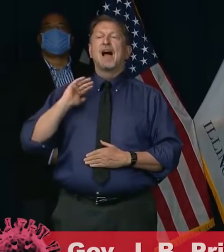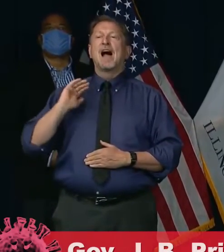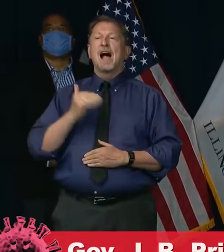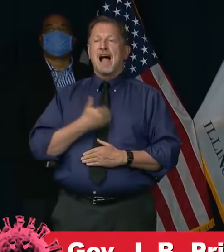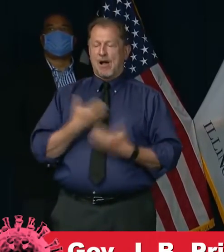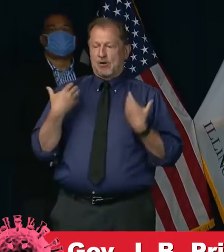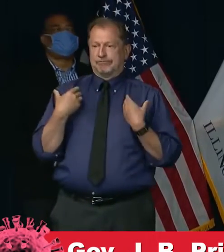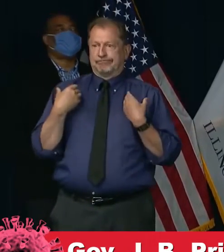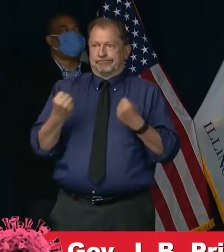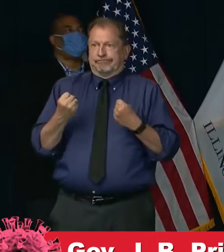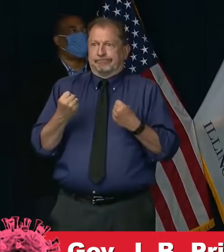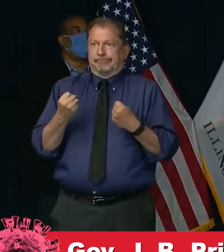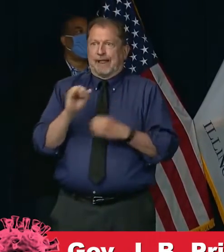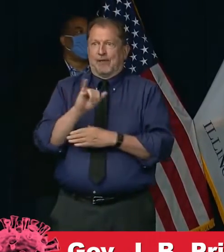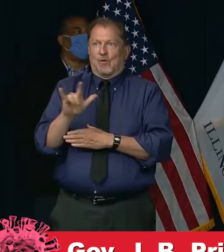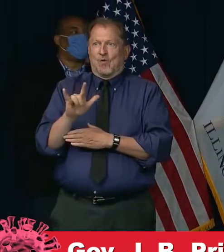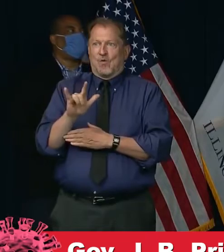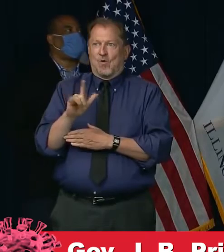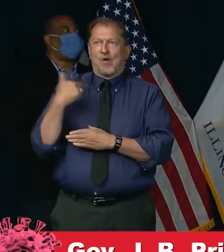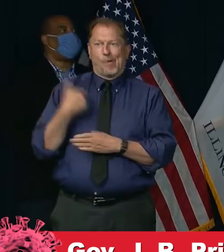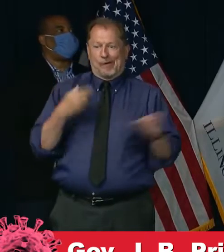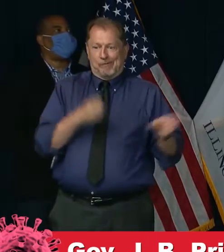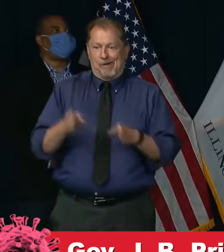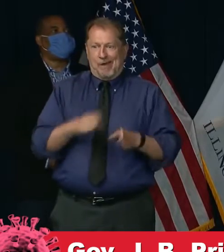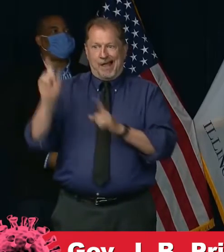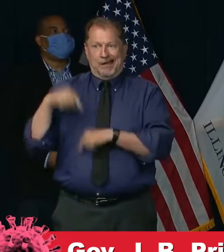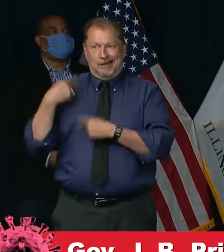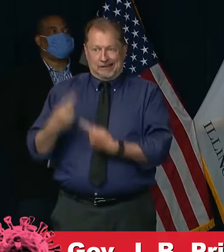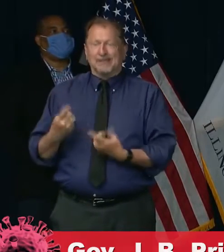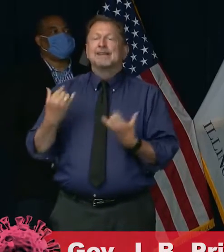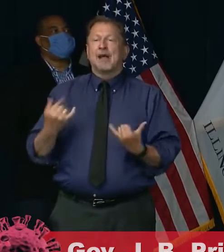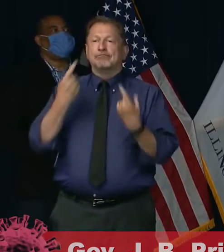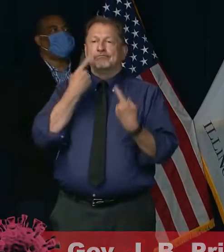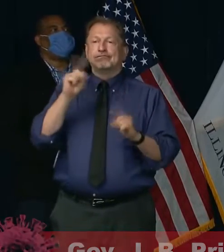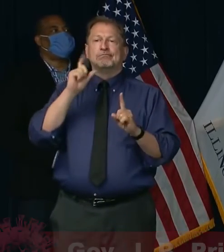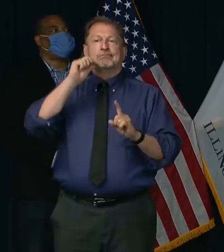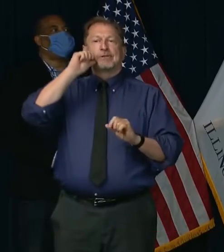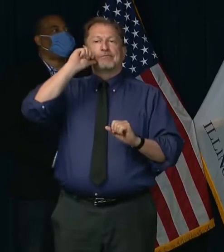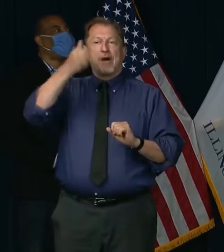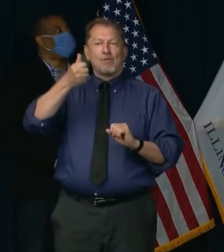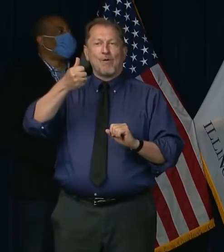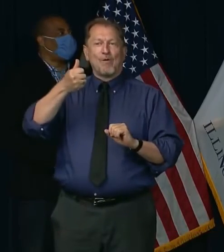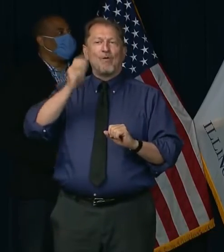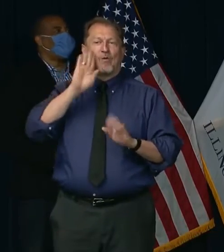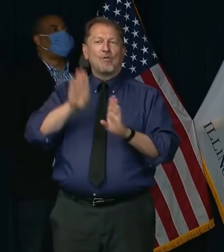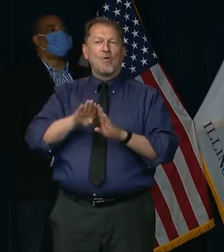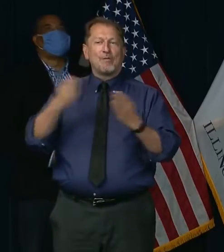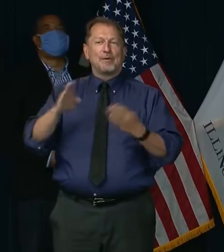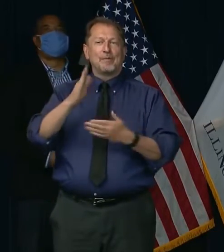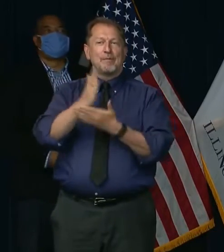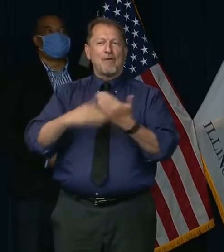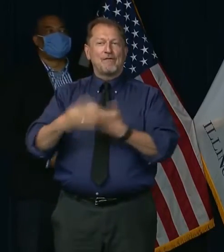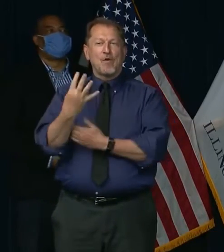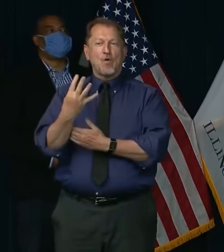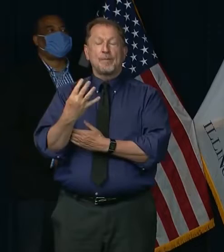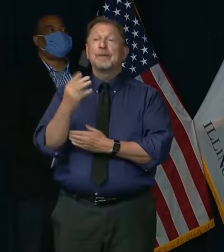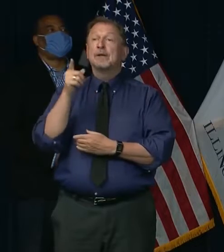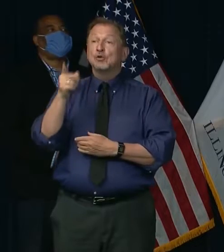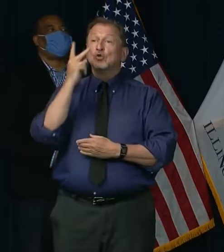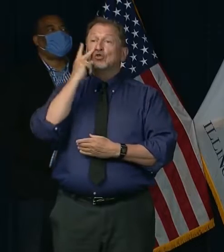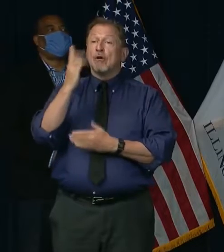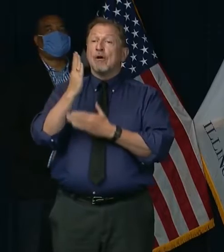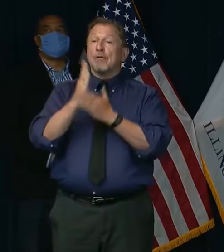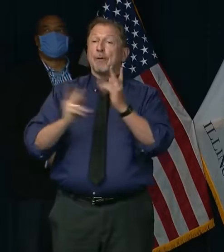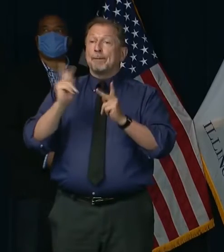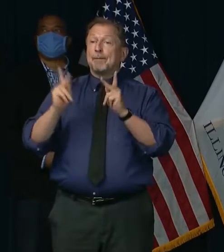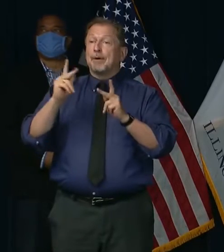Restore Illinois plan. With me today are two familiar faces to viewers of our COVID-19